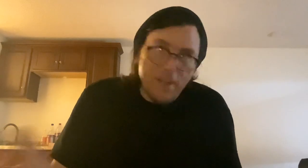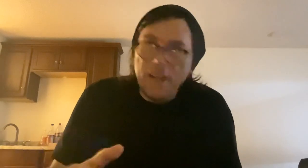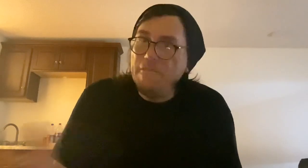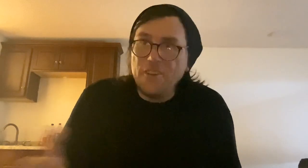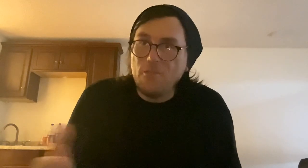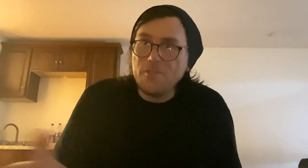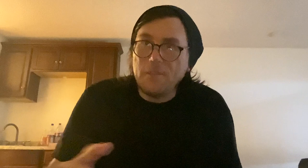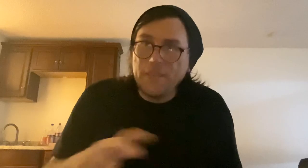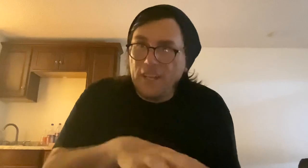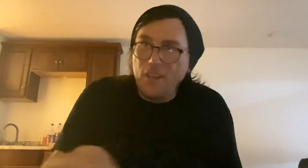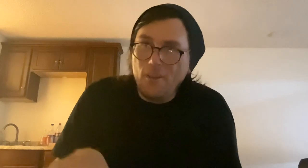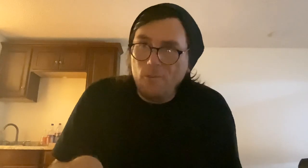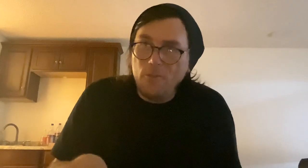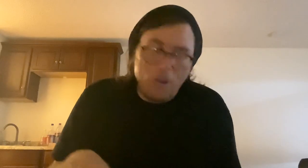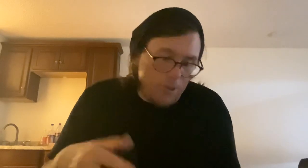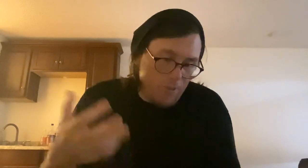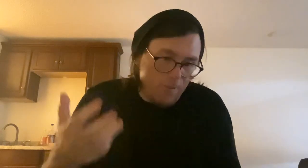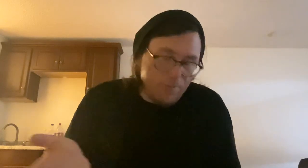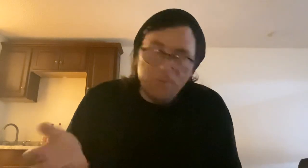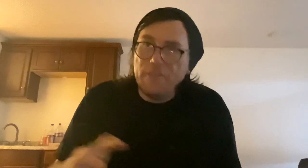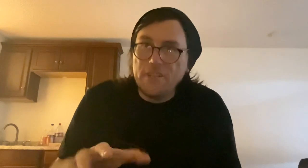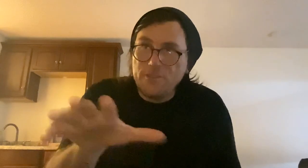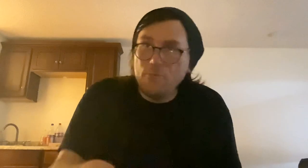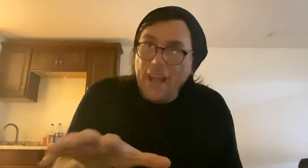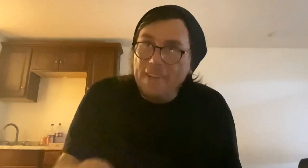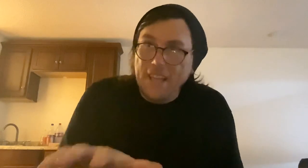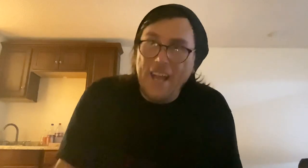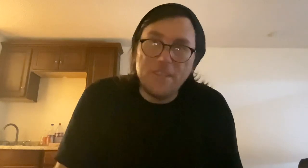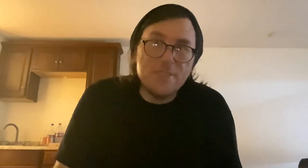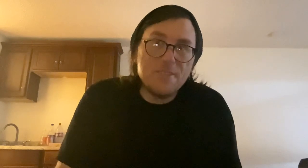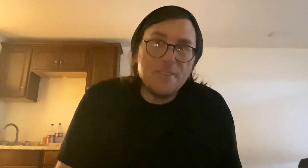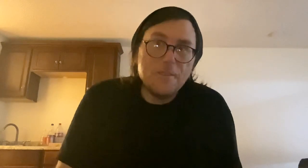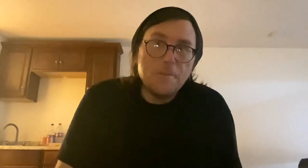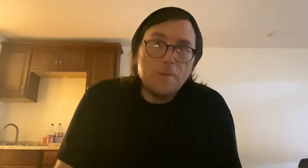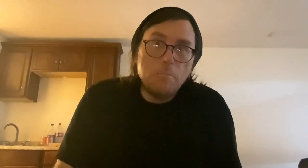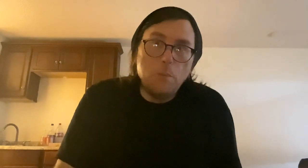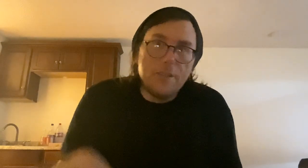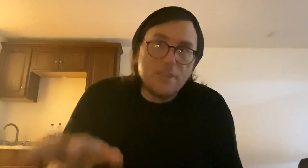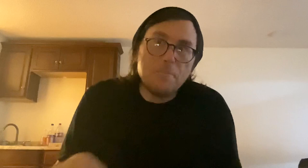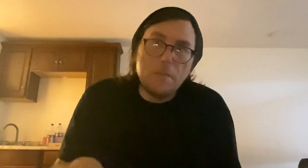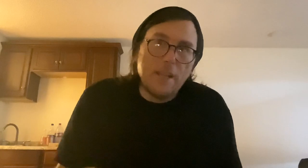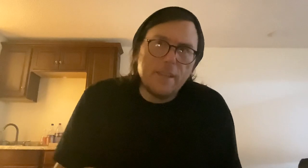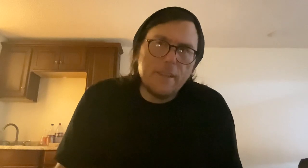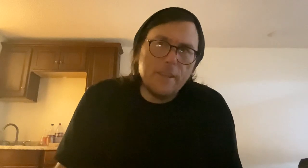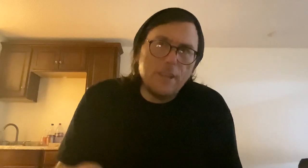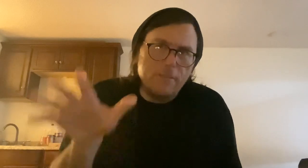a vendor or something, you know, or you're doing conventions, you have to have this. But it doesn't mean, you know,